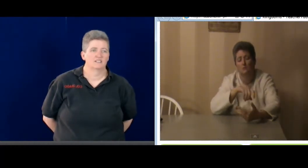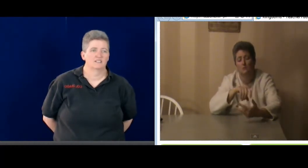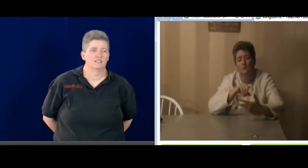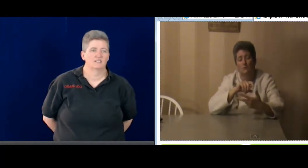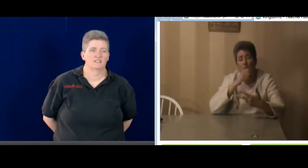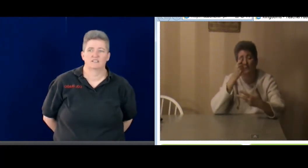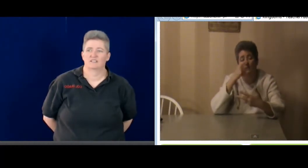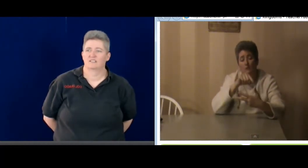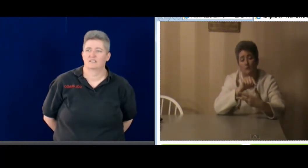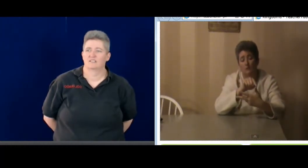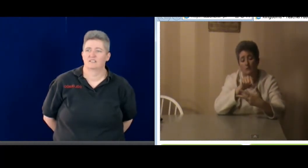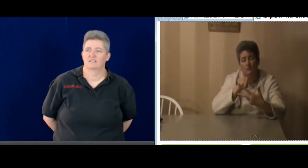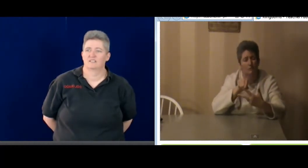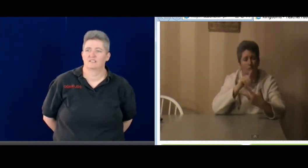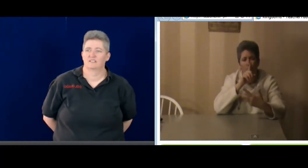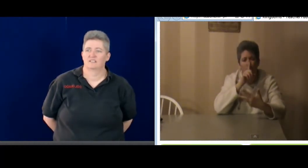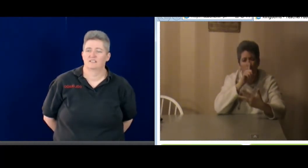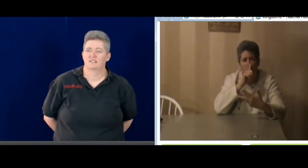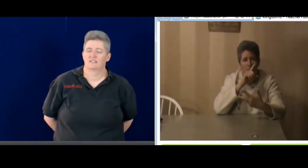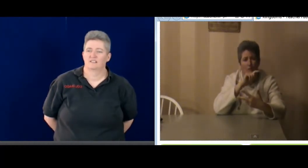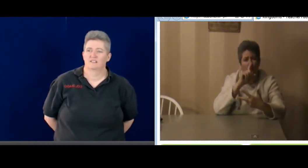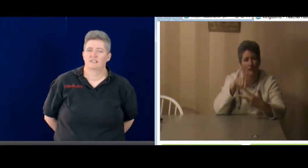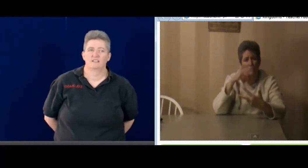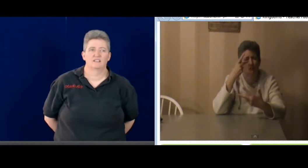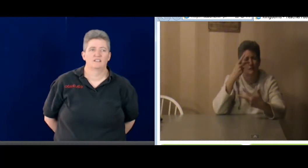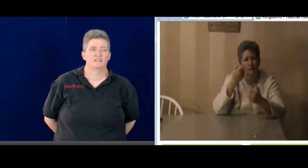Maybe molds would be included in that as well.